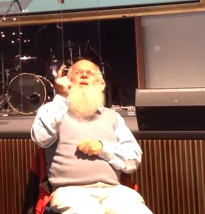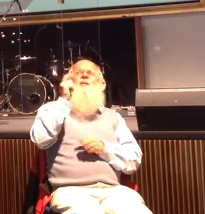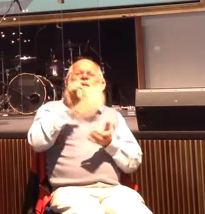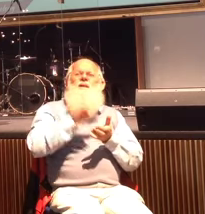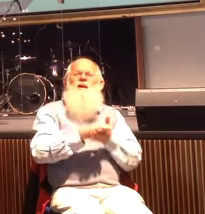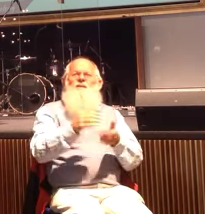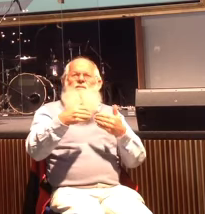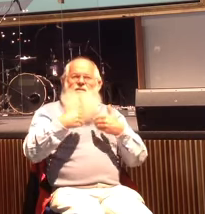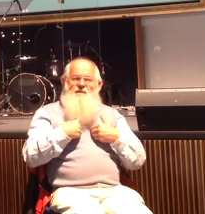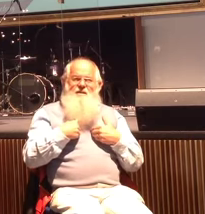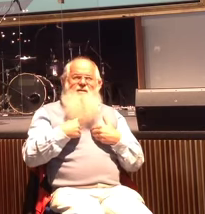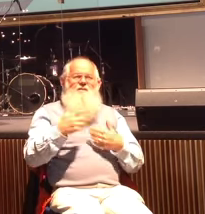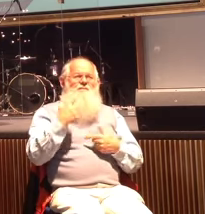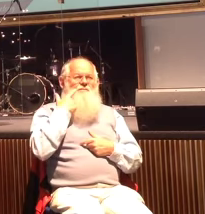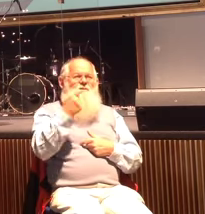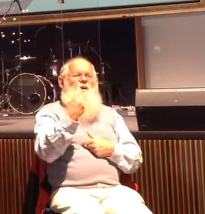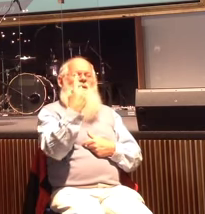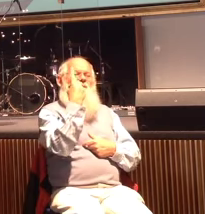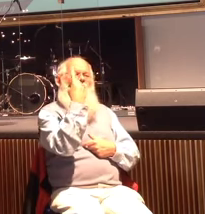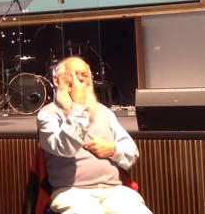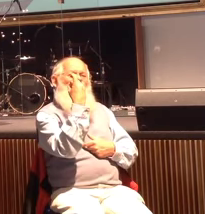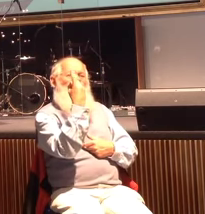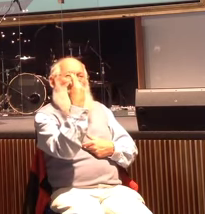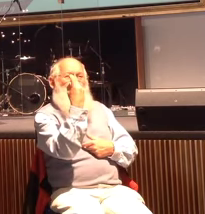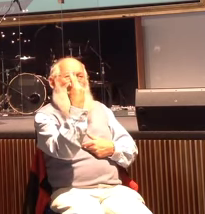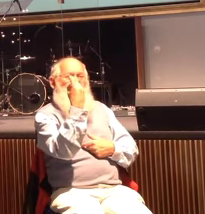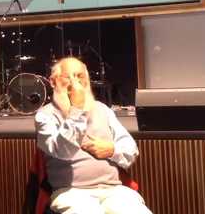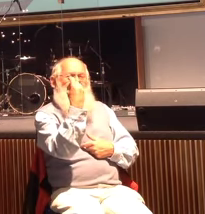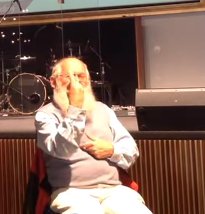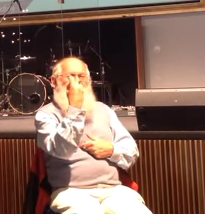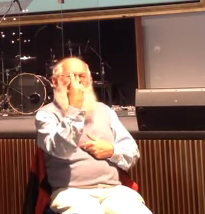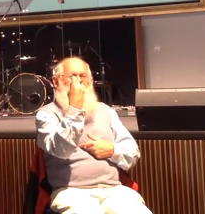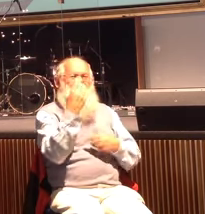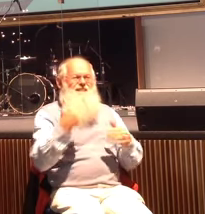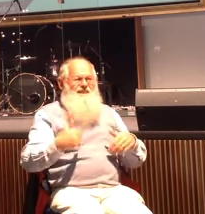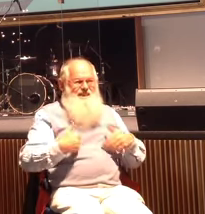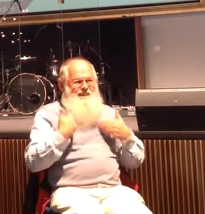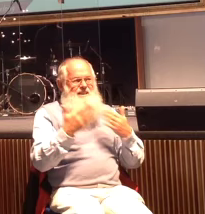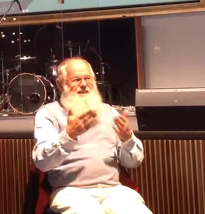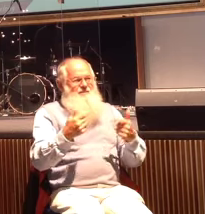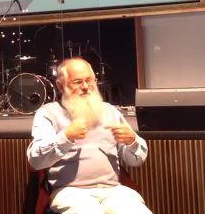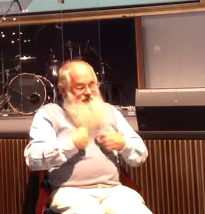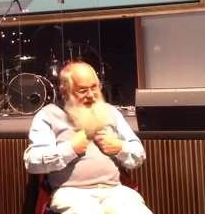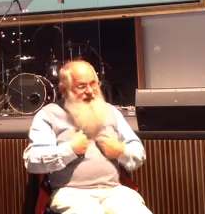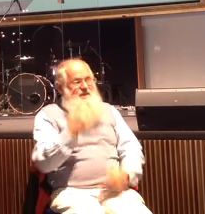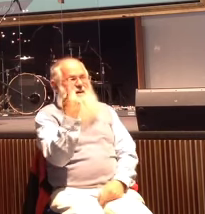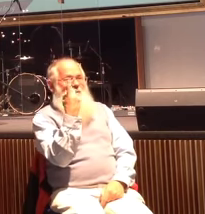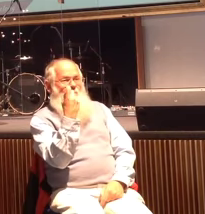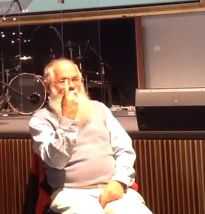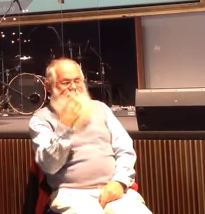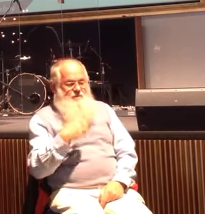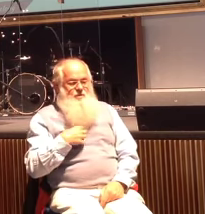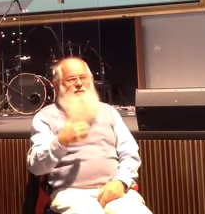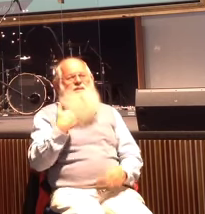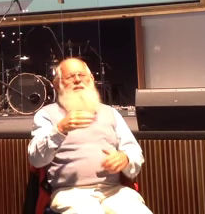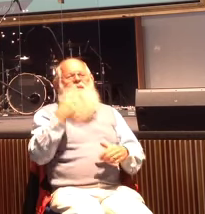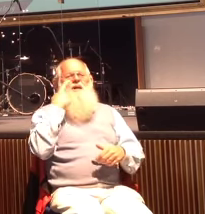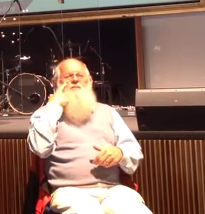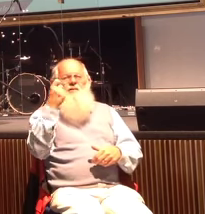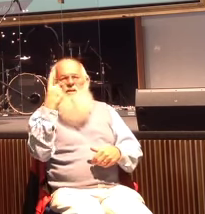me find one more just give me one more so he'd go and he'd find another one and he'd